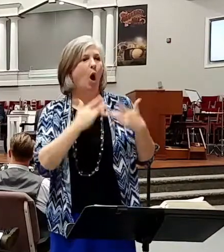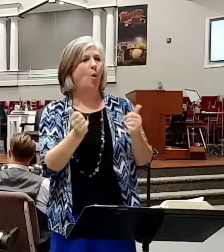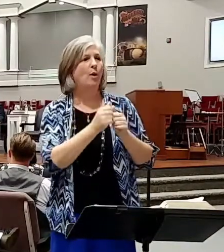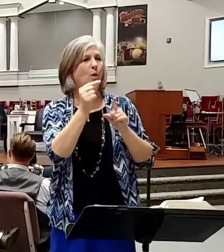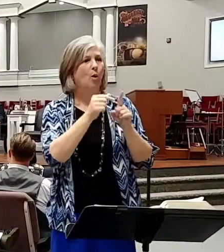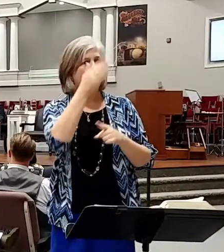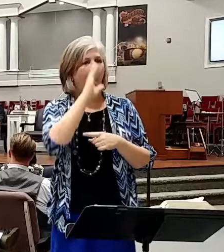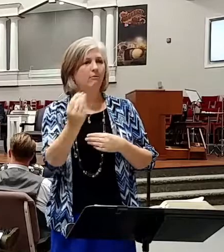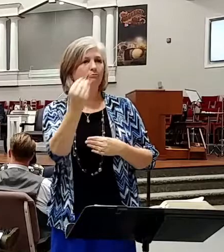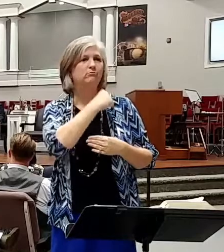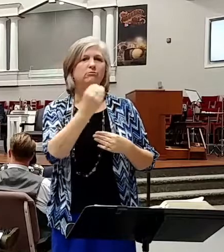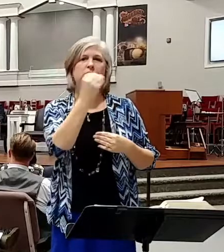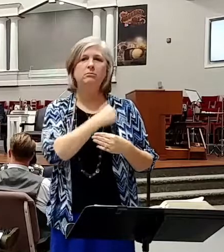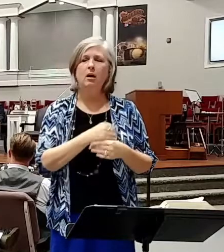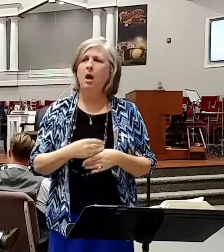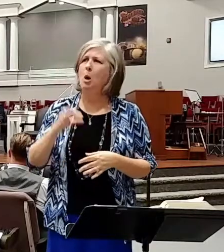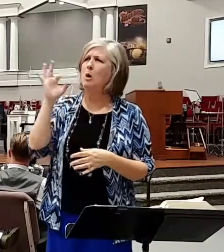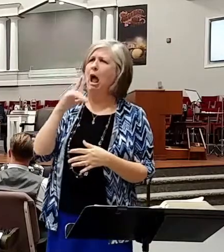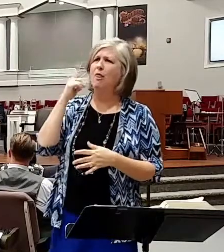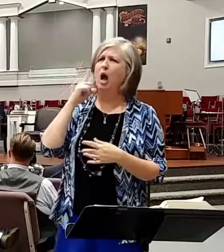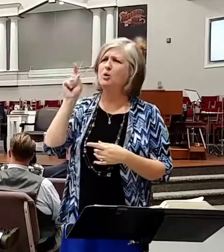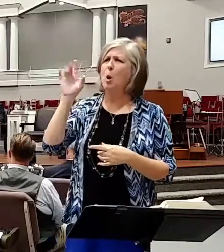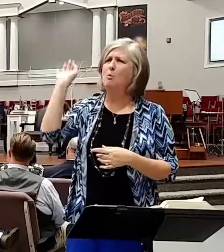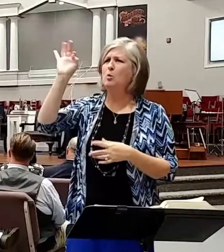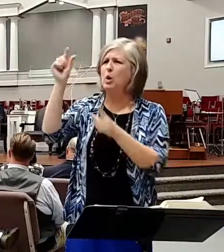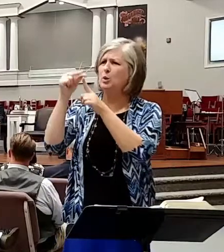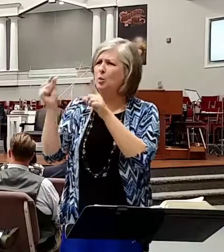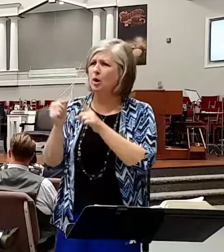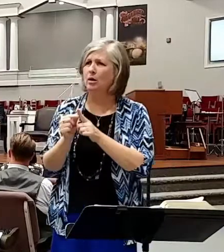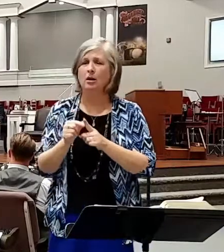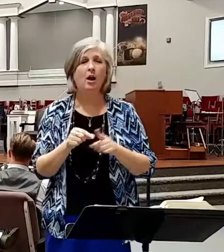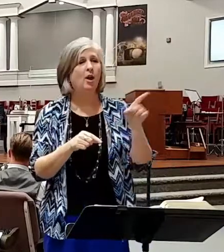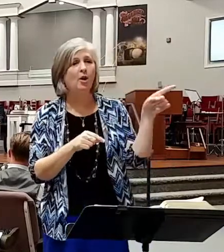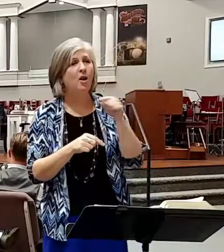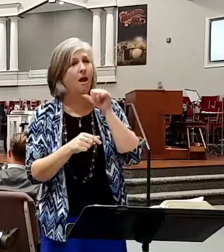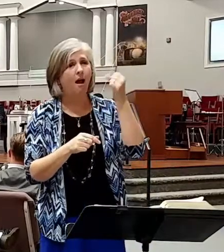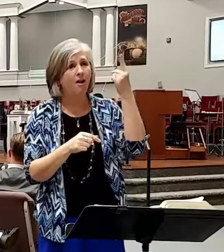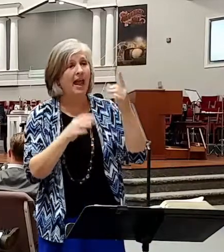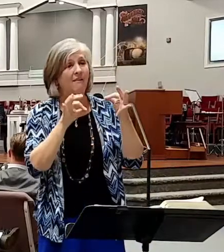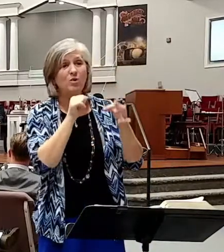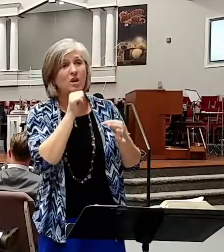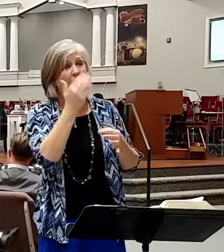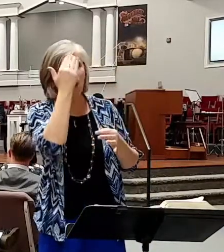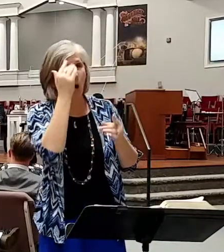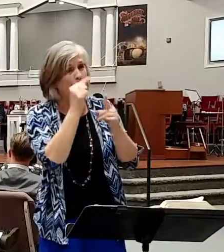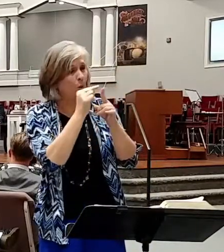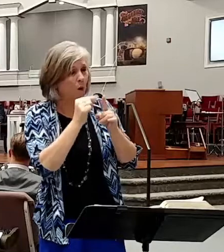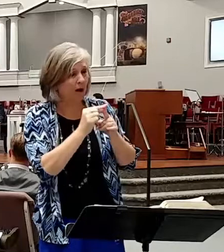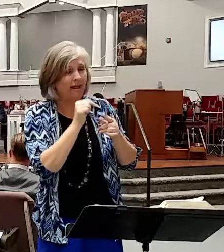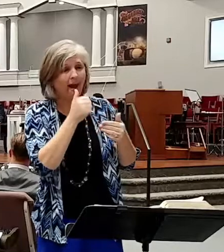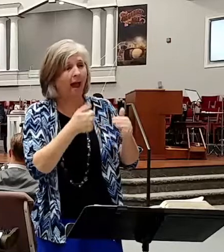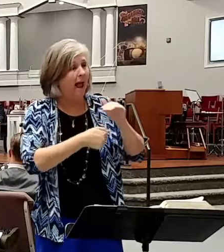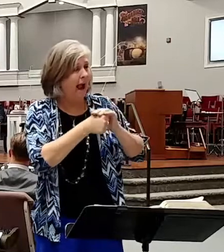Well, preacher, I thought this was about preaching the Word. You don't understand. If you don't know the Word, have the Word, believe the Word,